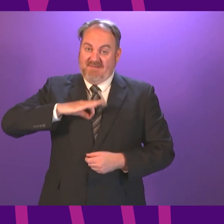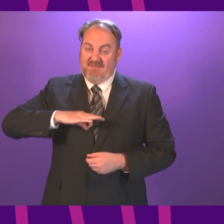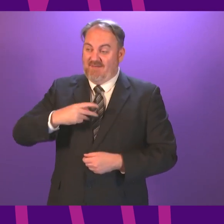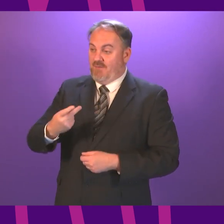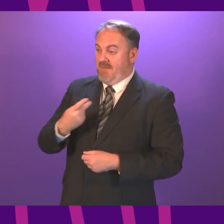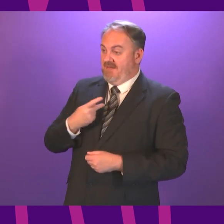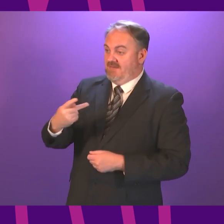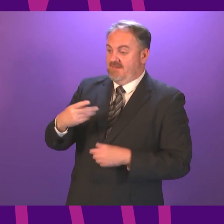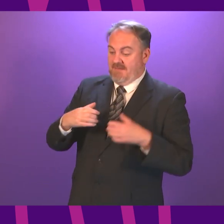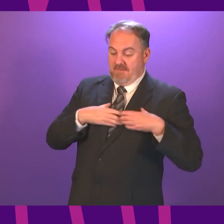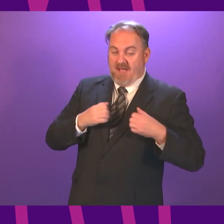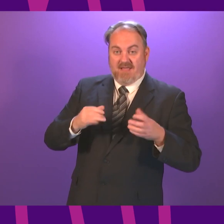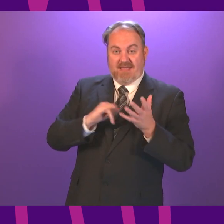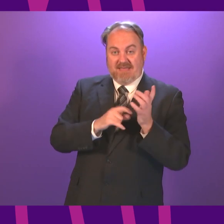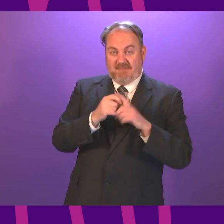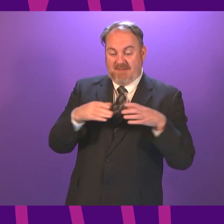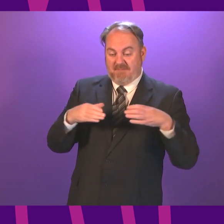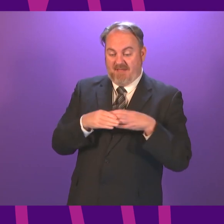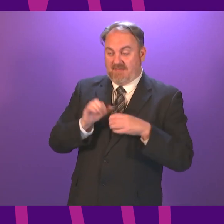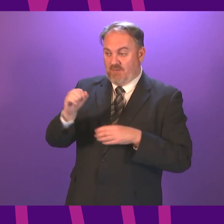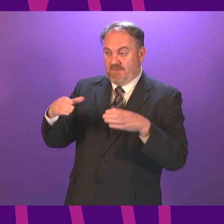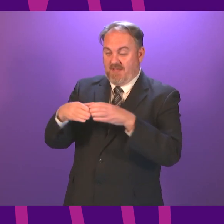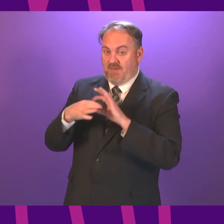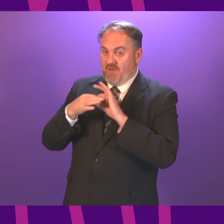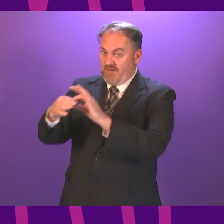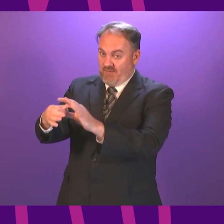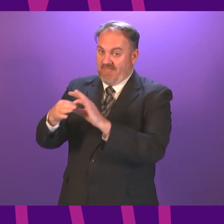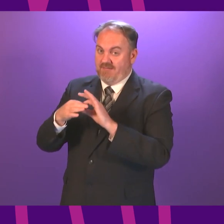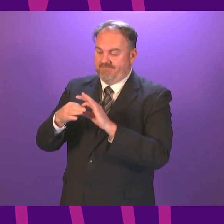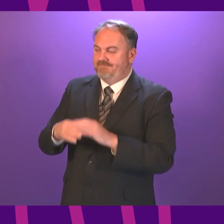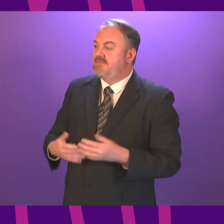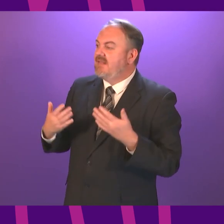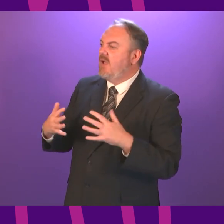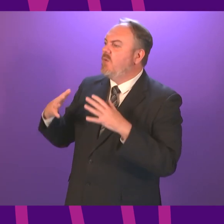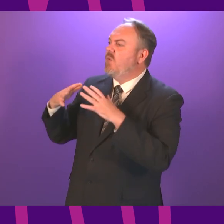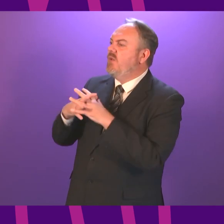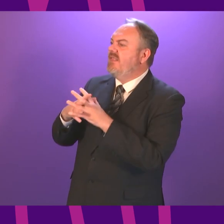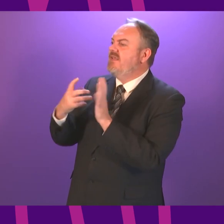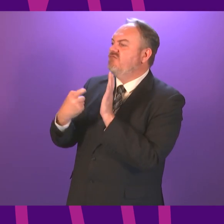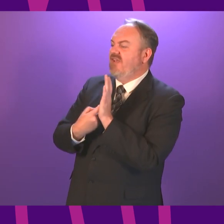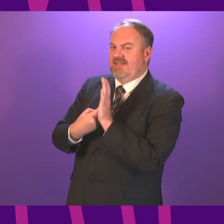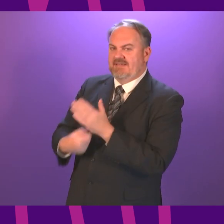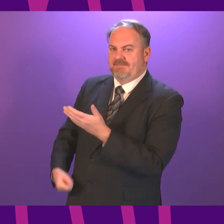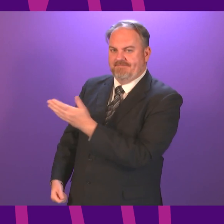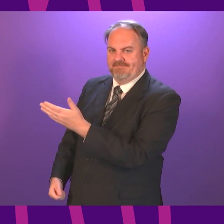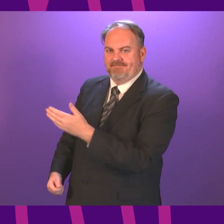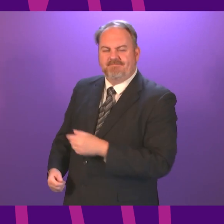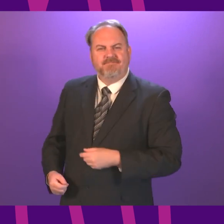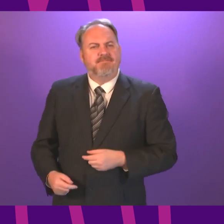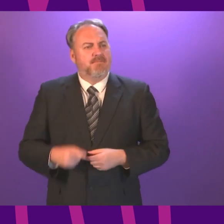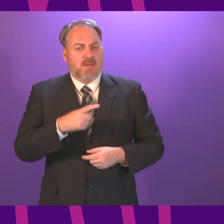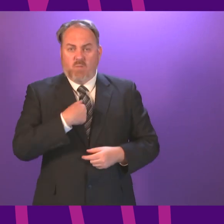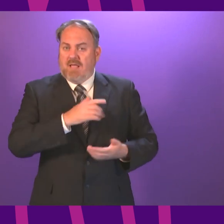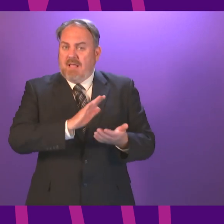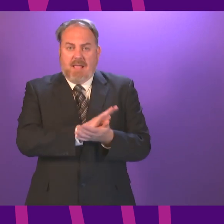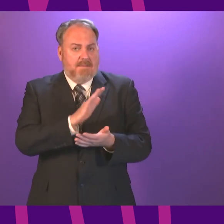to taking forward our agenda in that spirit I call Willie Rennie We will seek to cooperate just